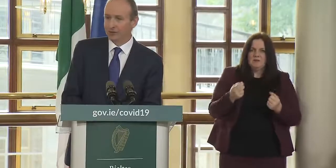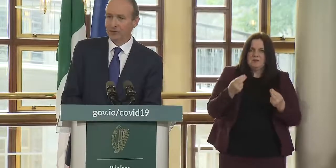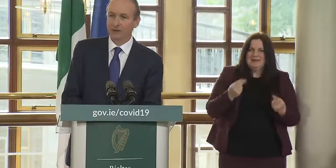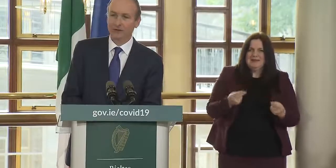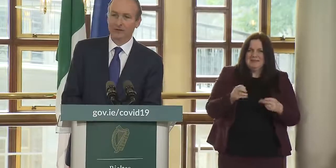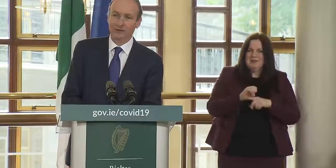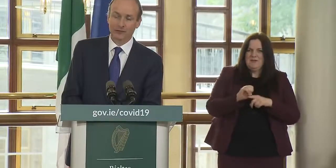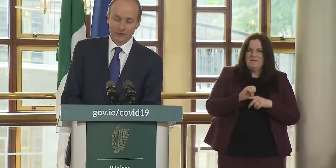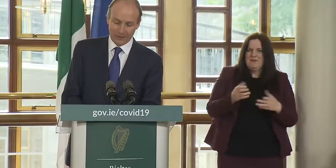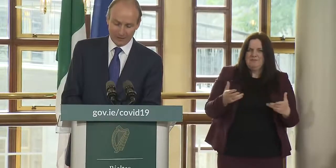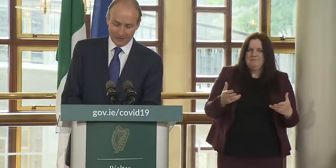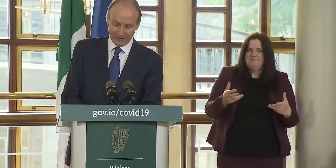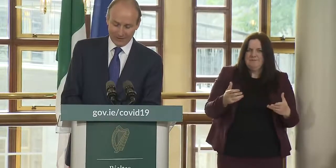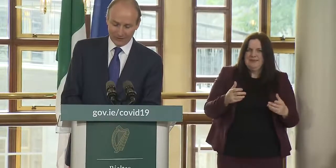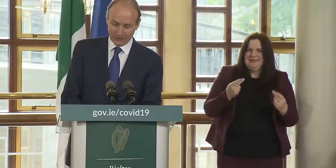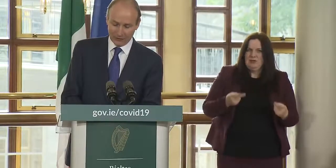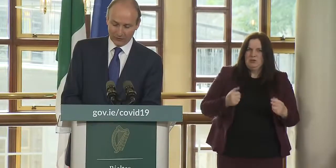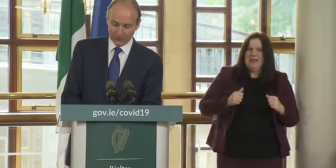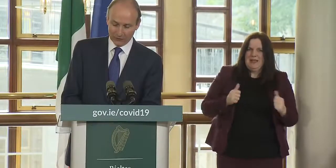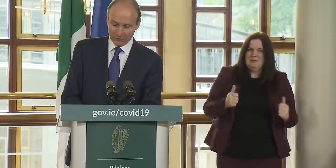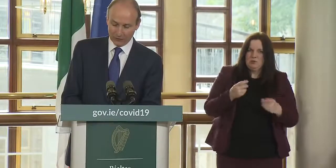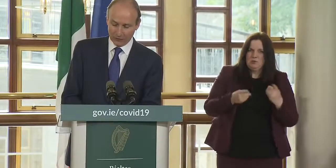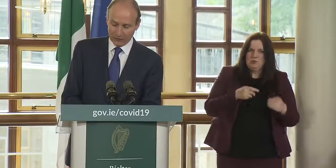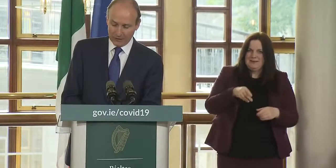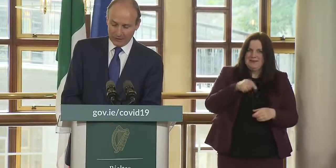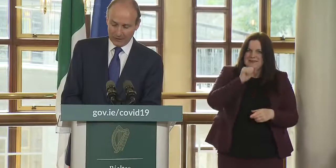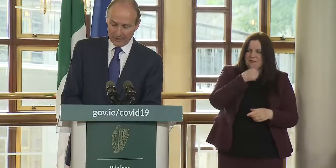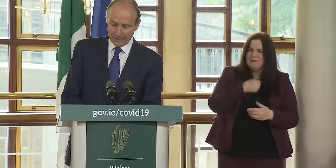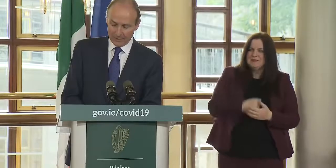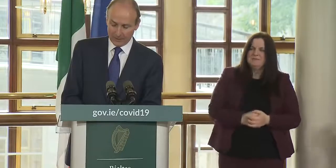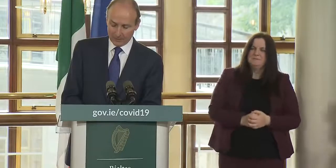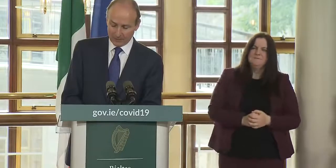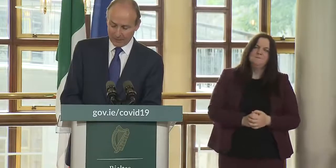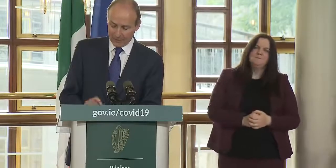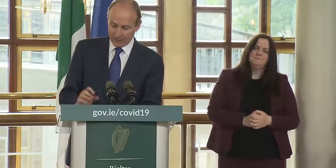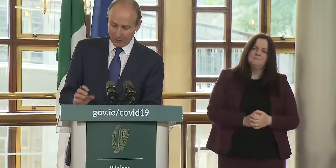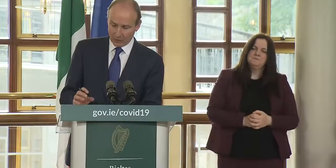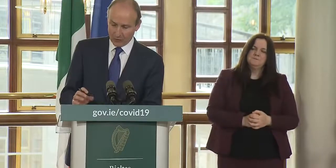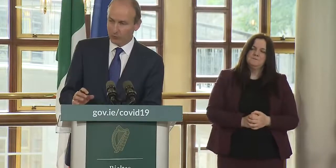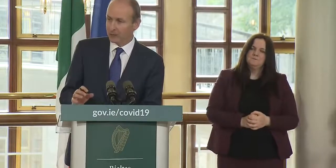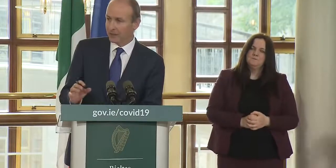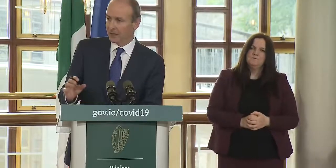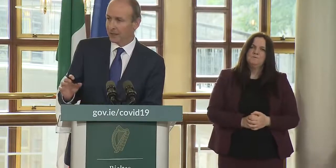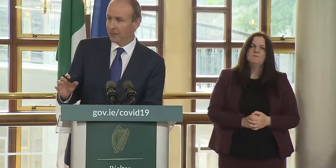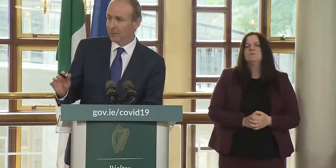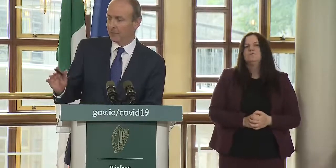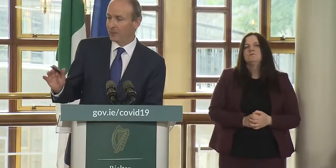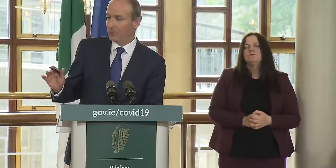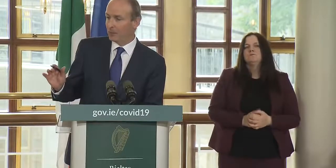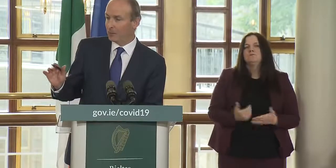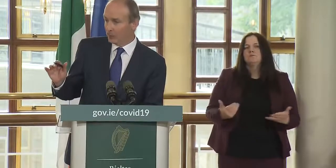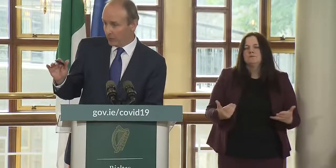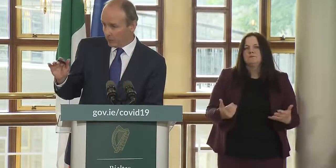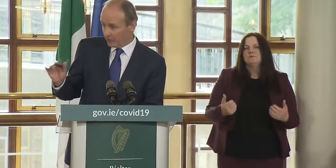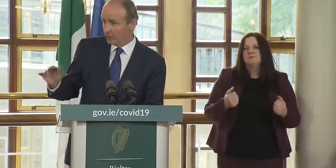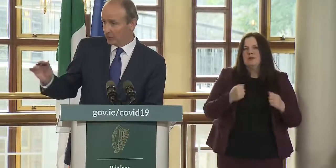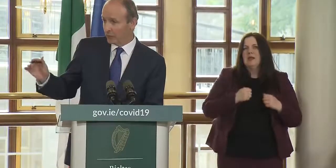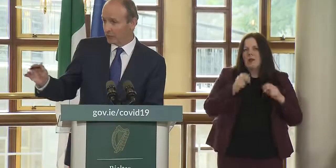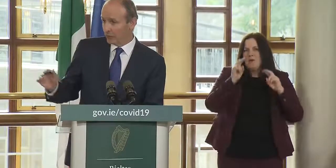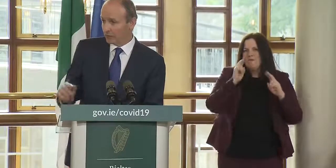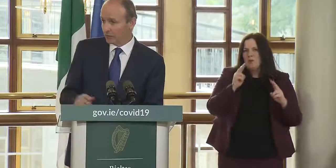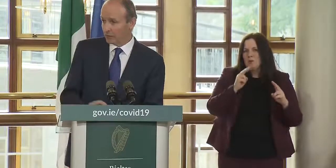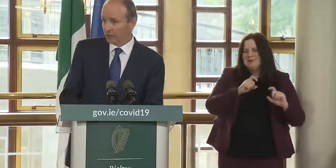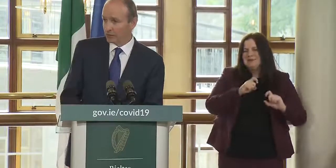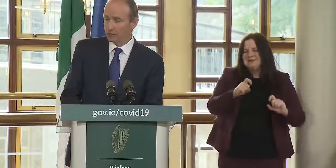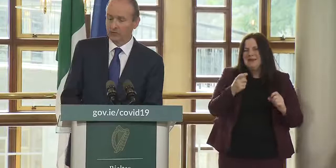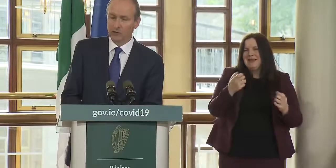is uh is a serious issue so um in our view um we we're still of